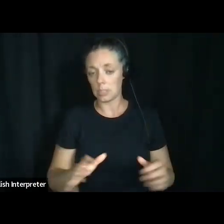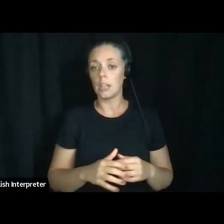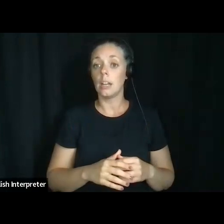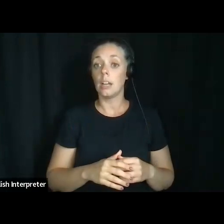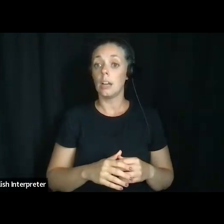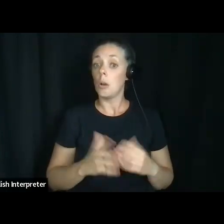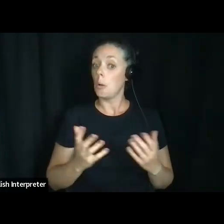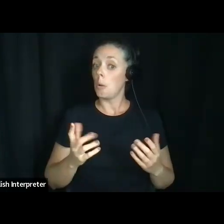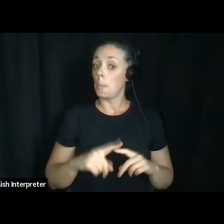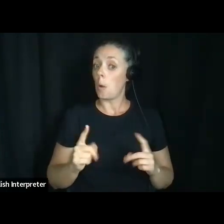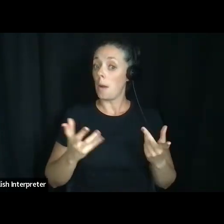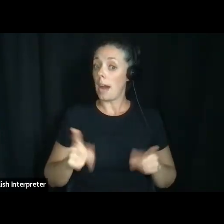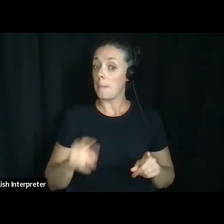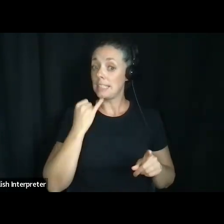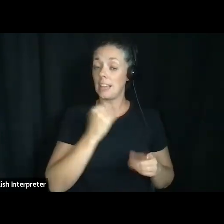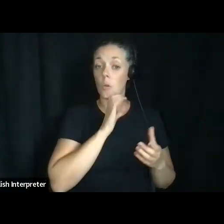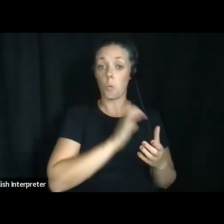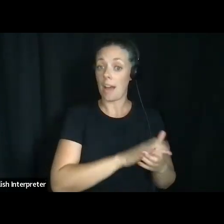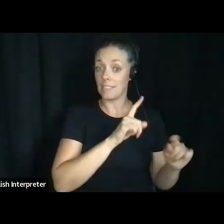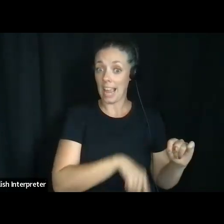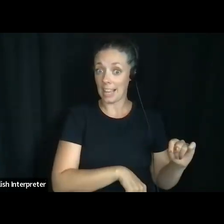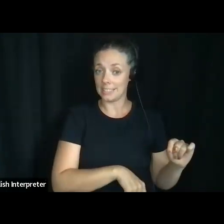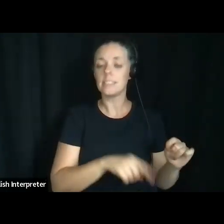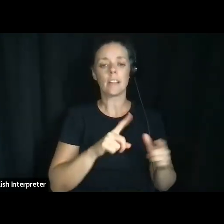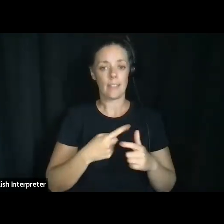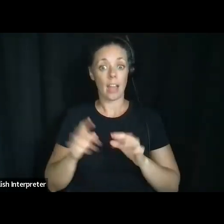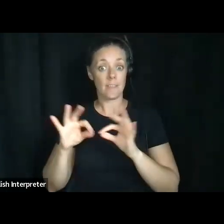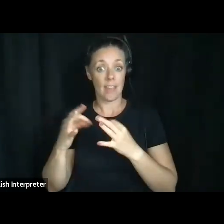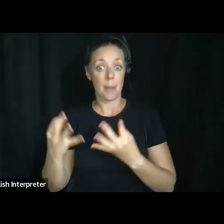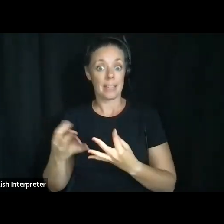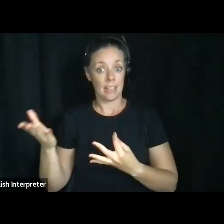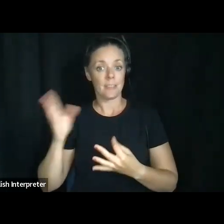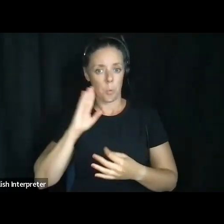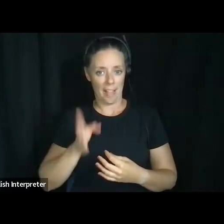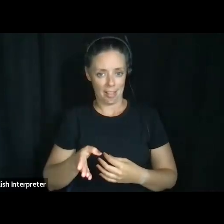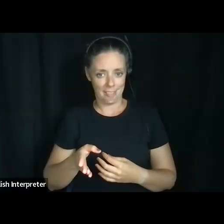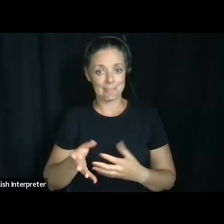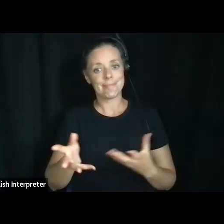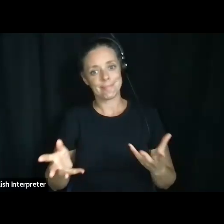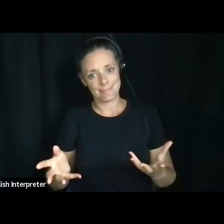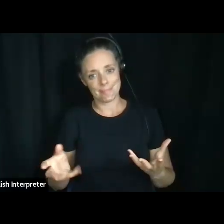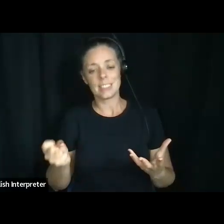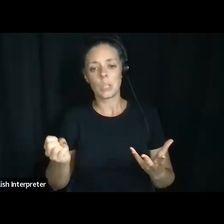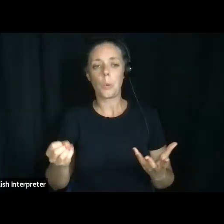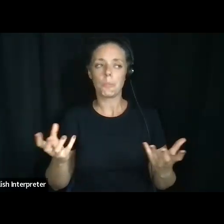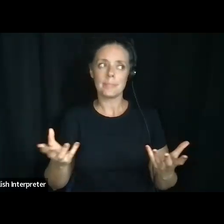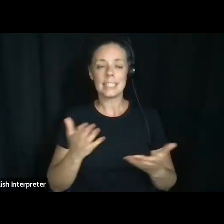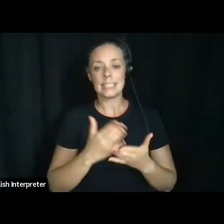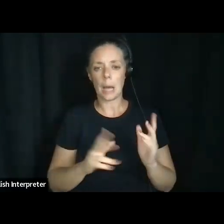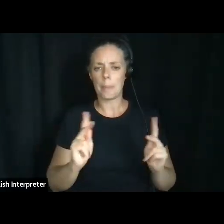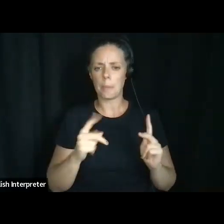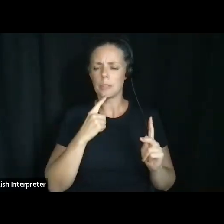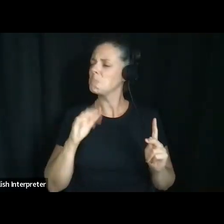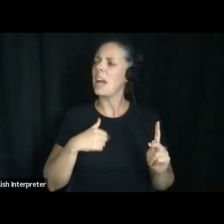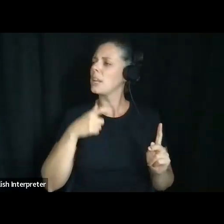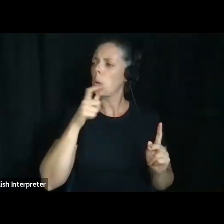if your wife can't do it, then your family comes forward. So it, I mean, some people say, well, I don't need one of